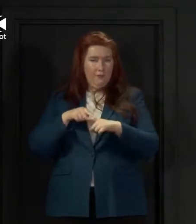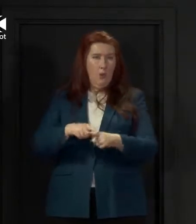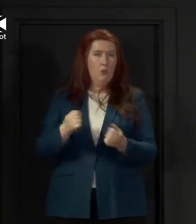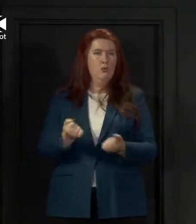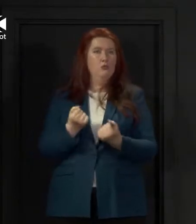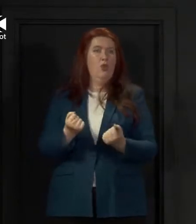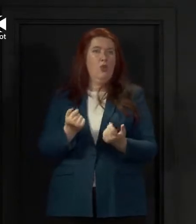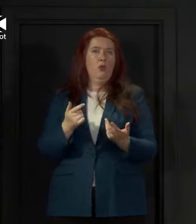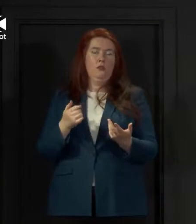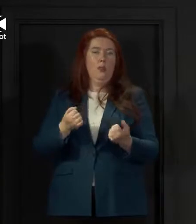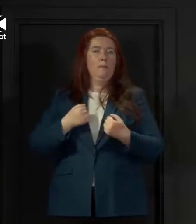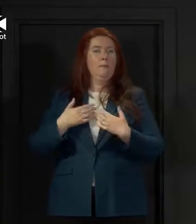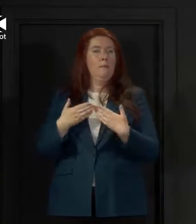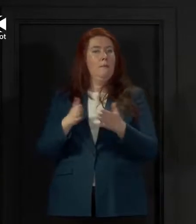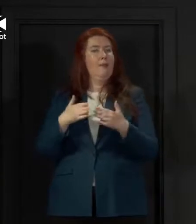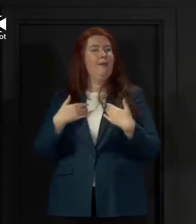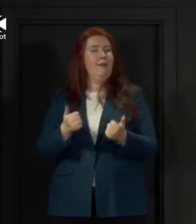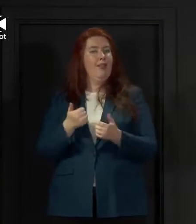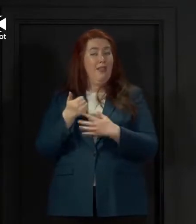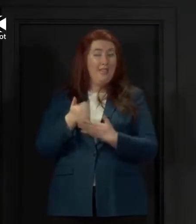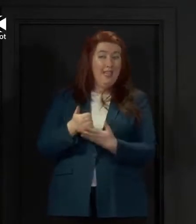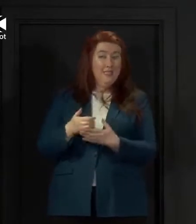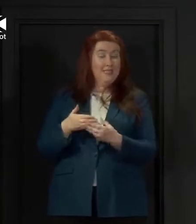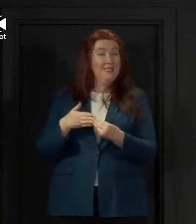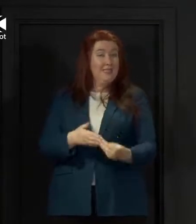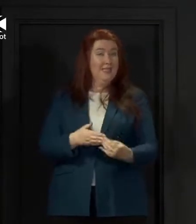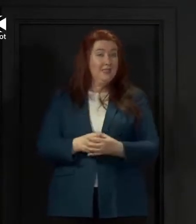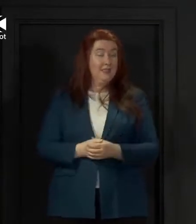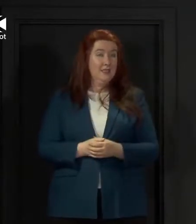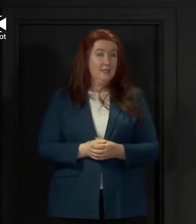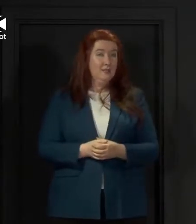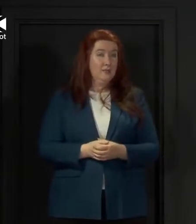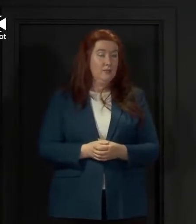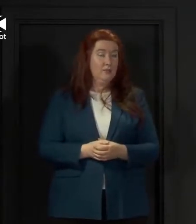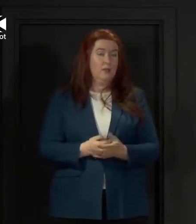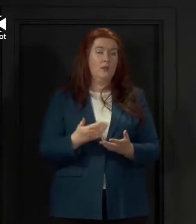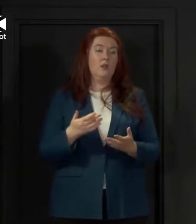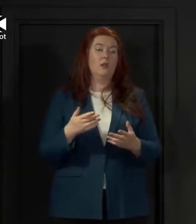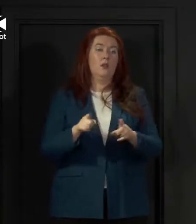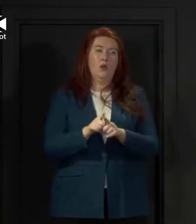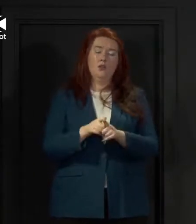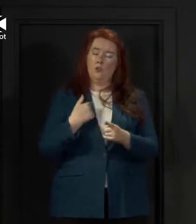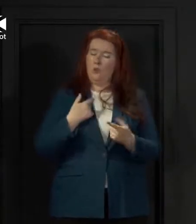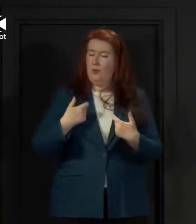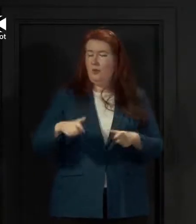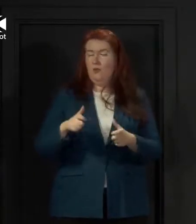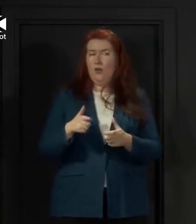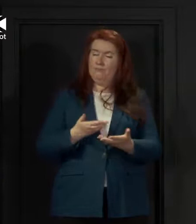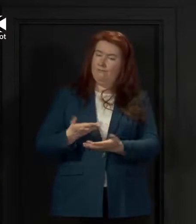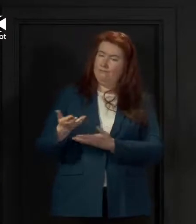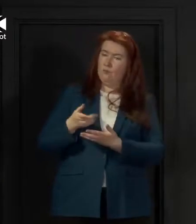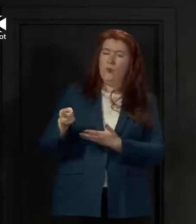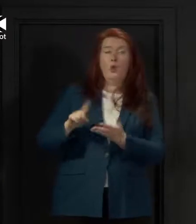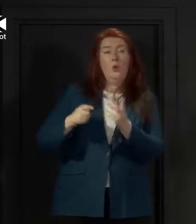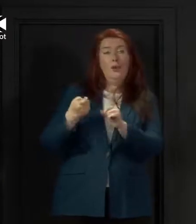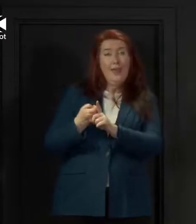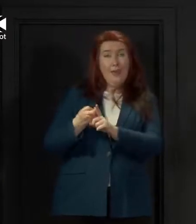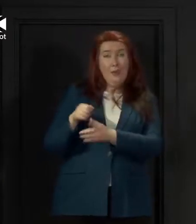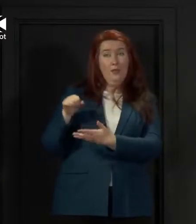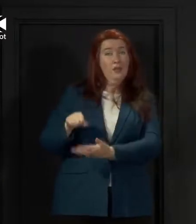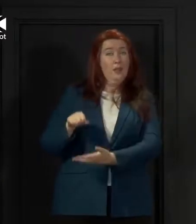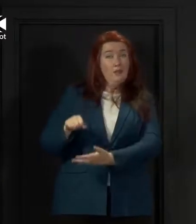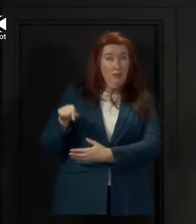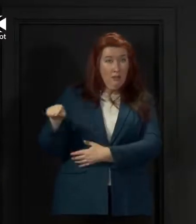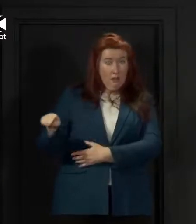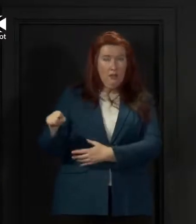advice and guidance from us and we will continue I'm sure to have those discussions with the UK with the Chancellor